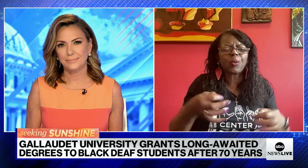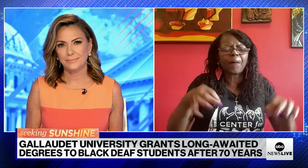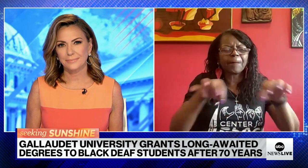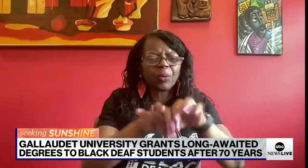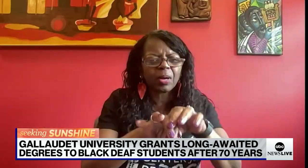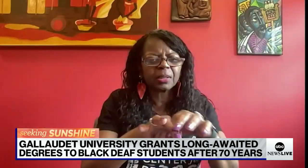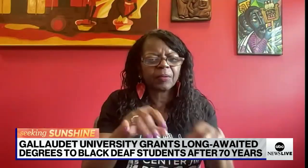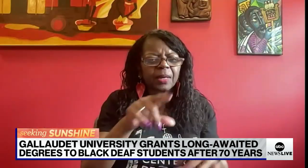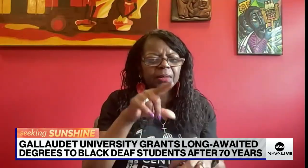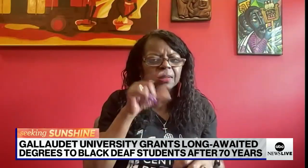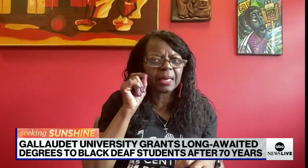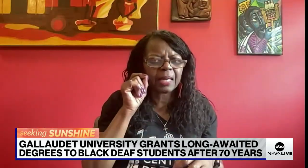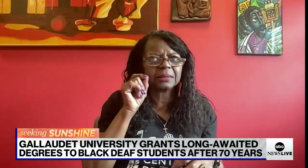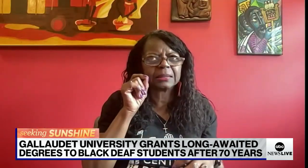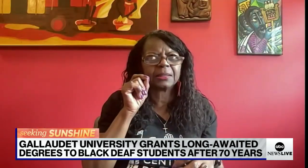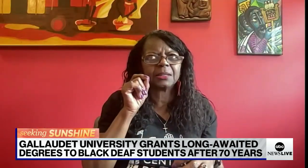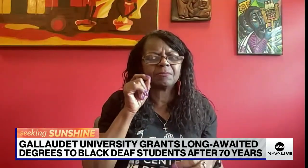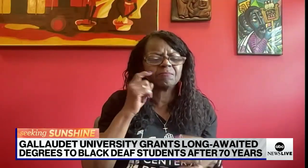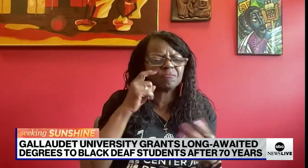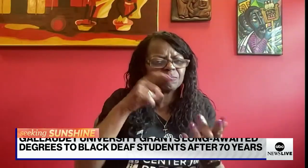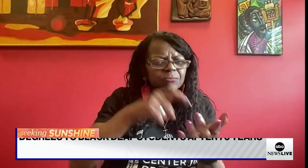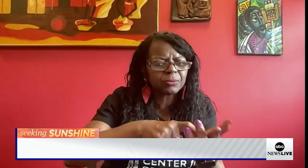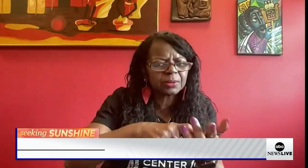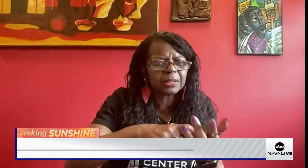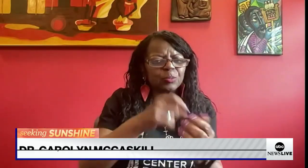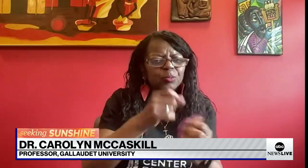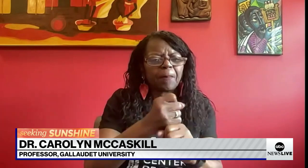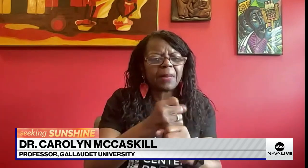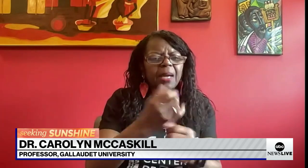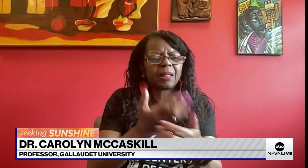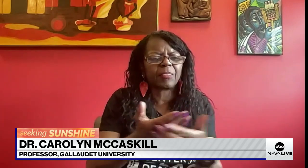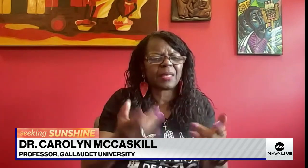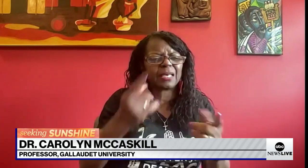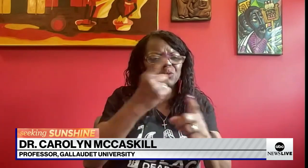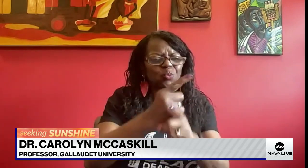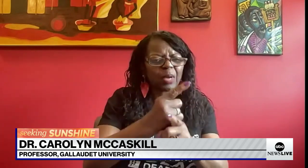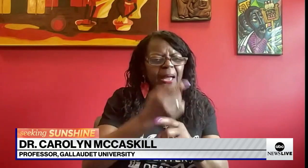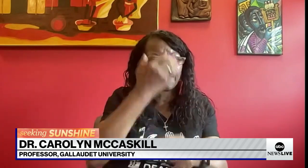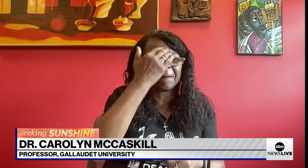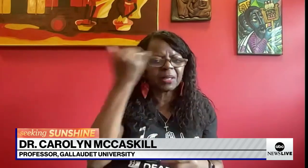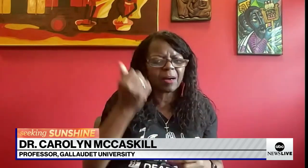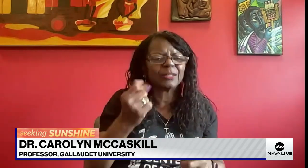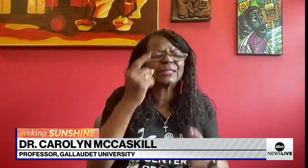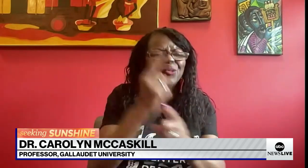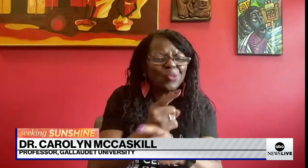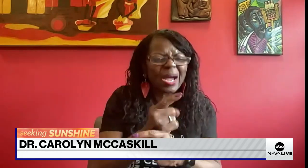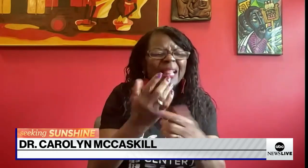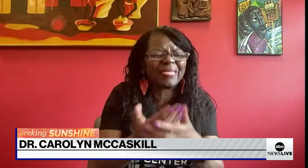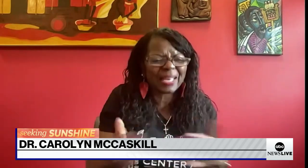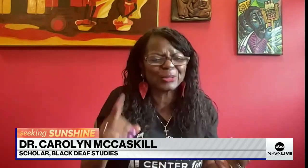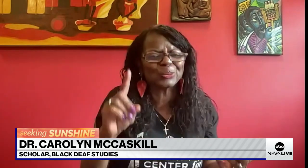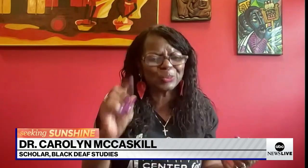Yeah, I think it was really important for Gallaudet University to recognize their wrongs